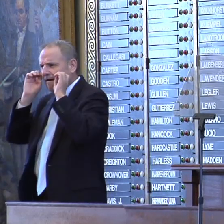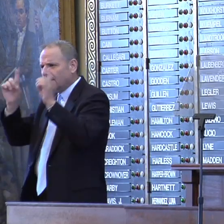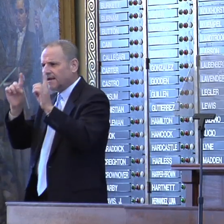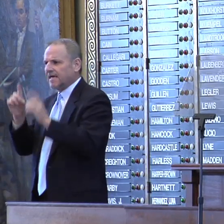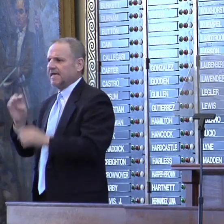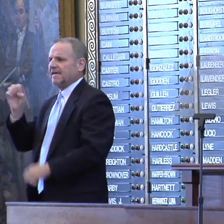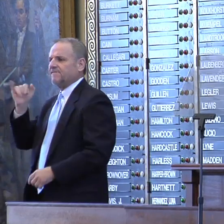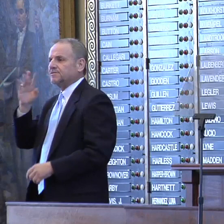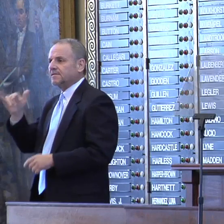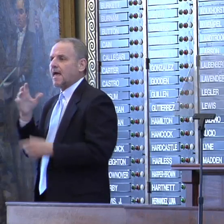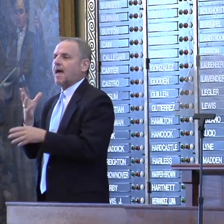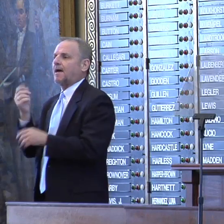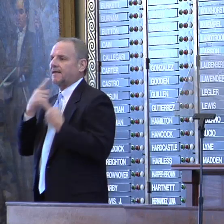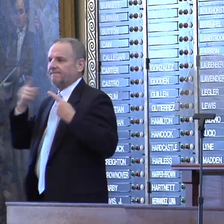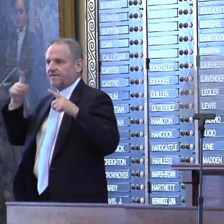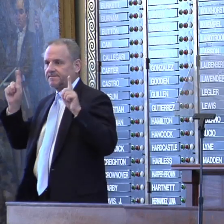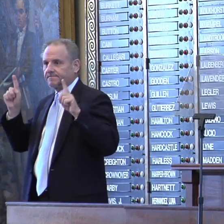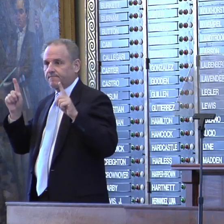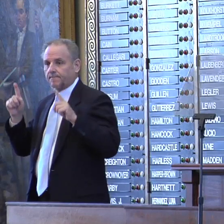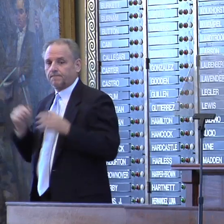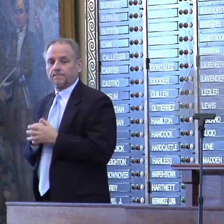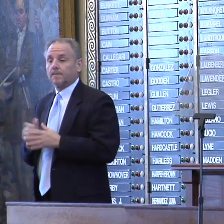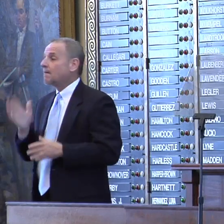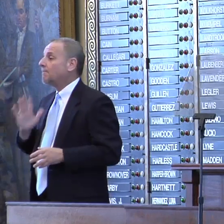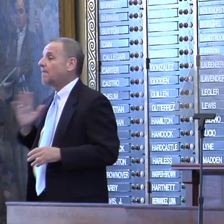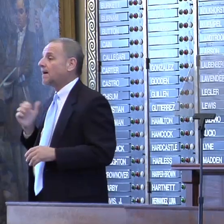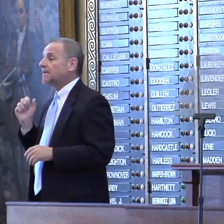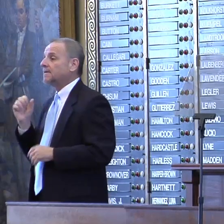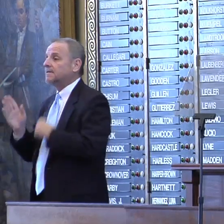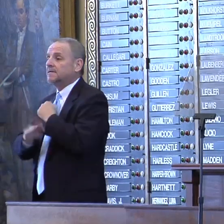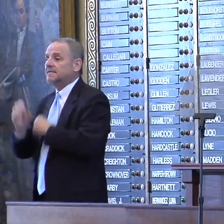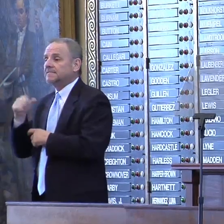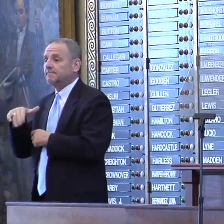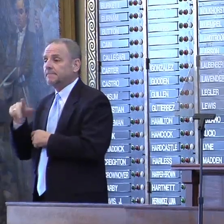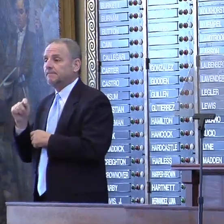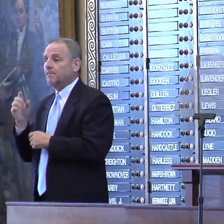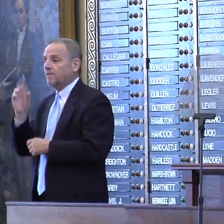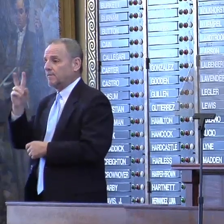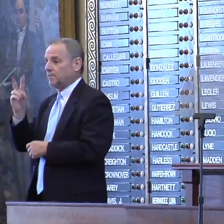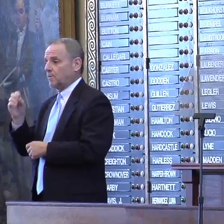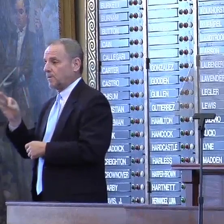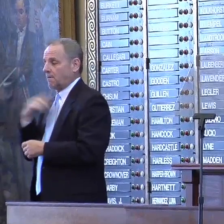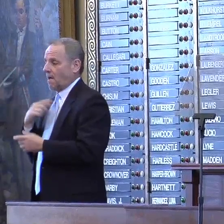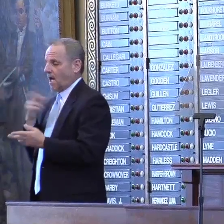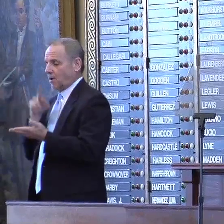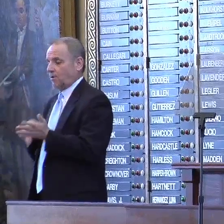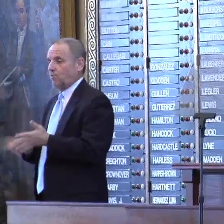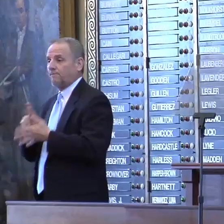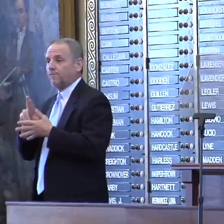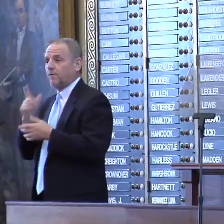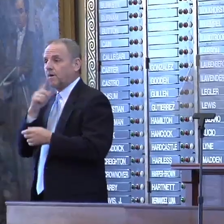and effectiveness. You know, back in September of 2009, I ordered a review of cost efficiencies at our